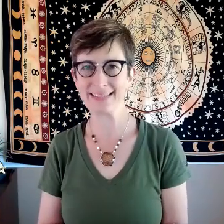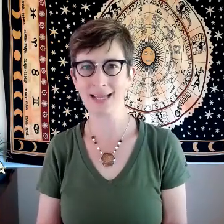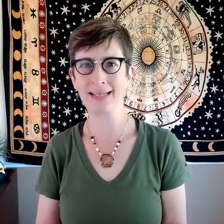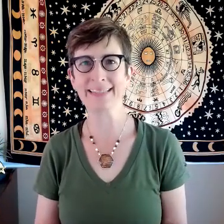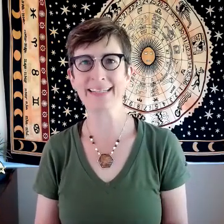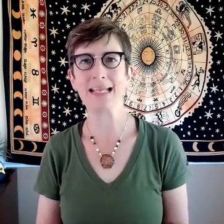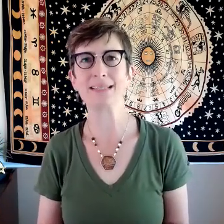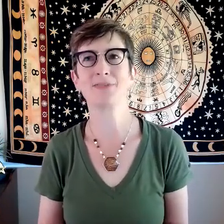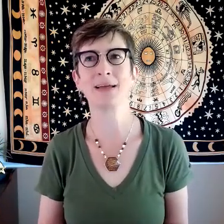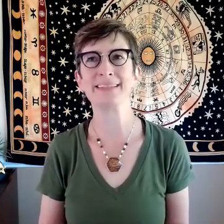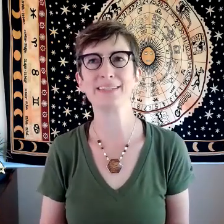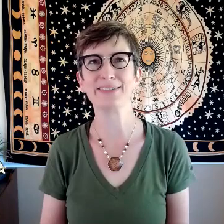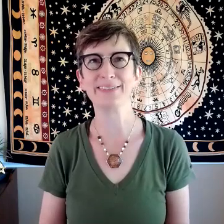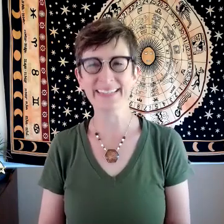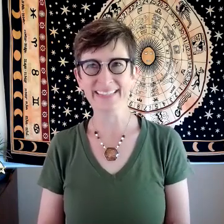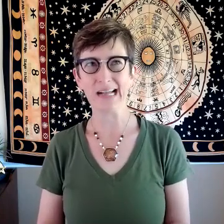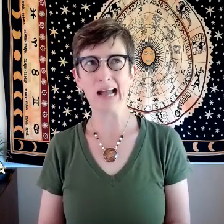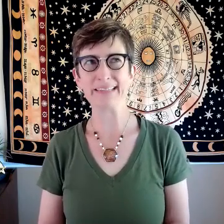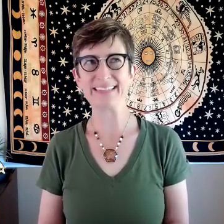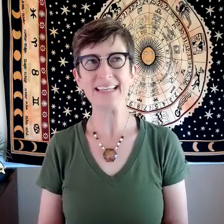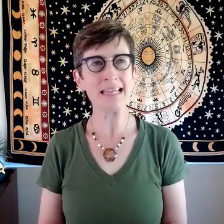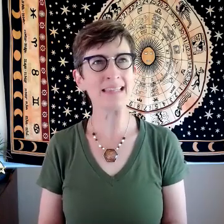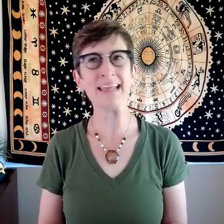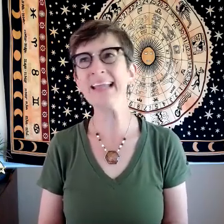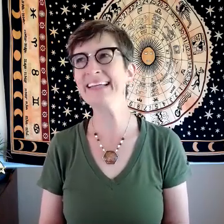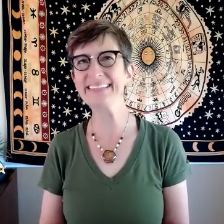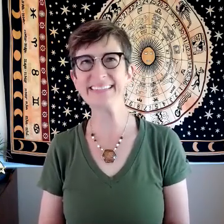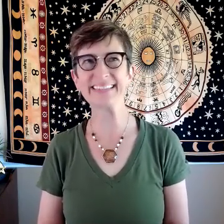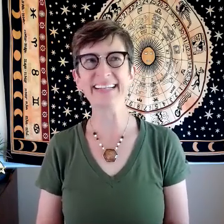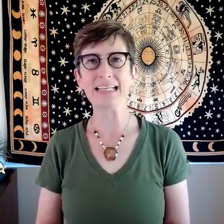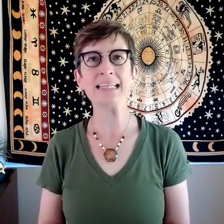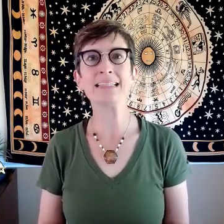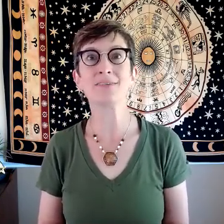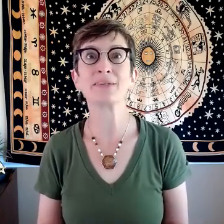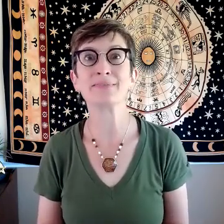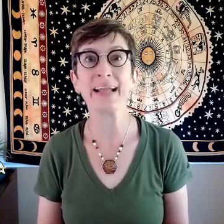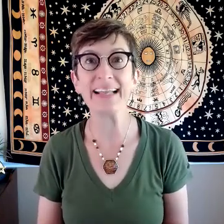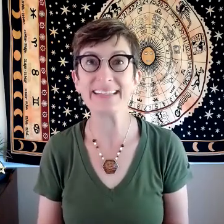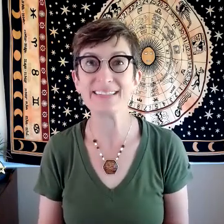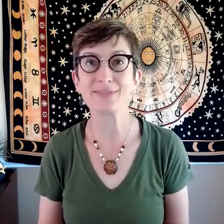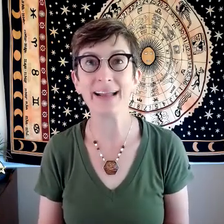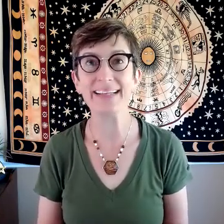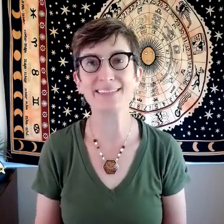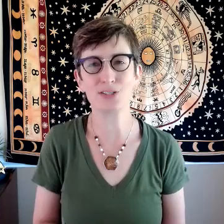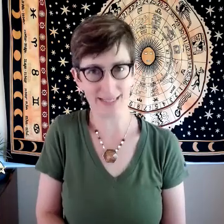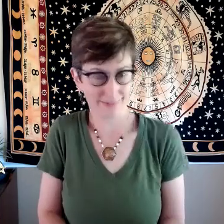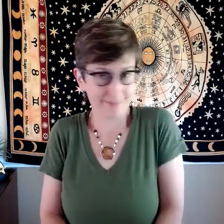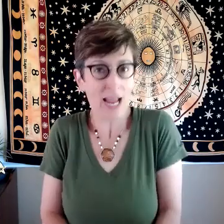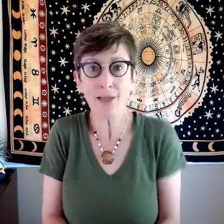it's uh it's fun to uh see things in different ways right to challenge